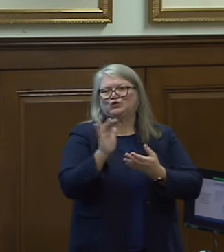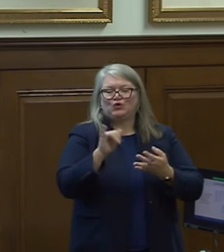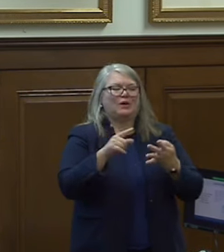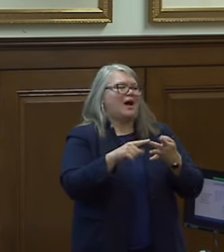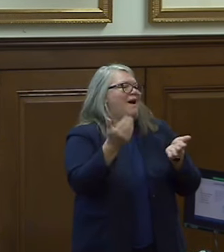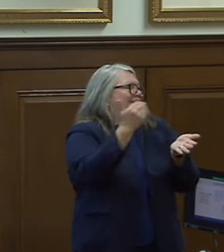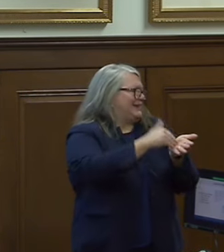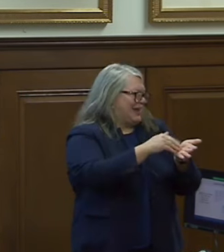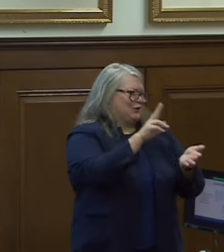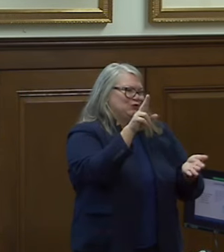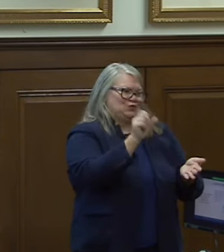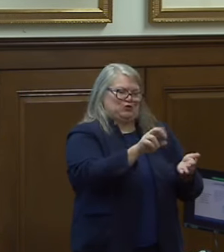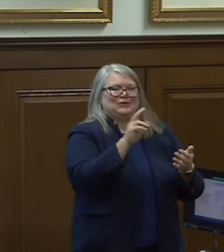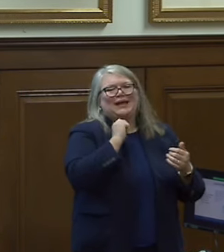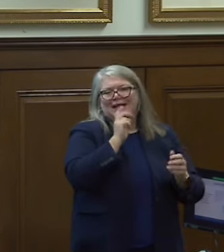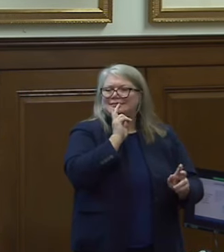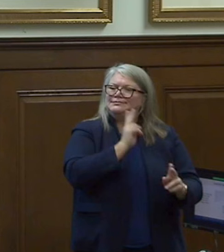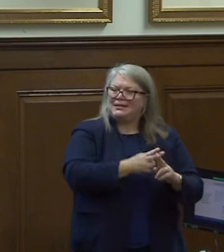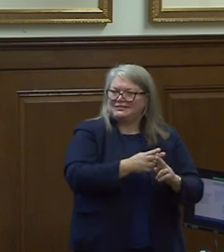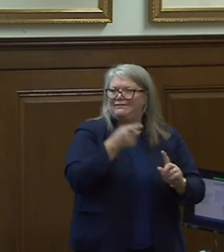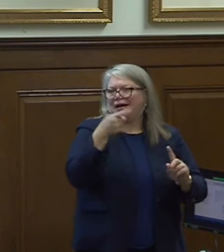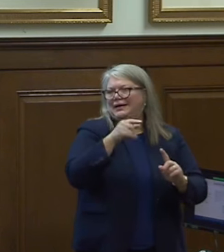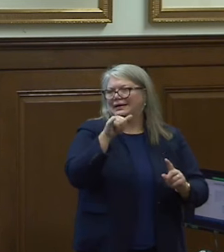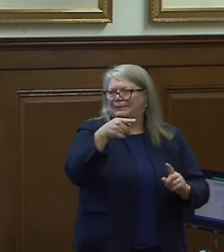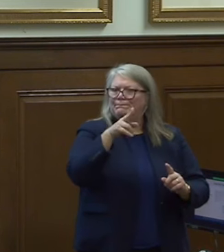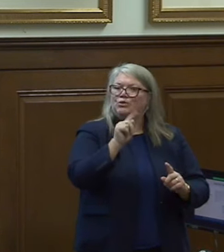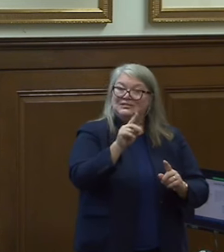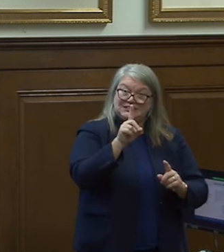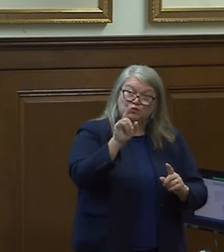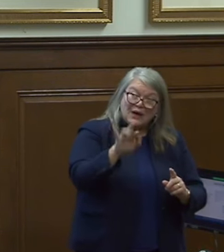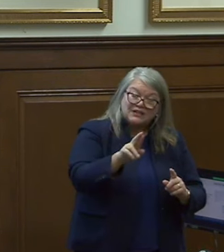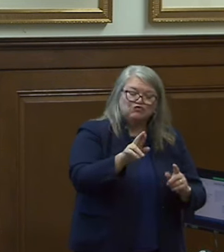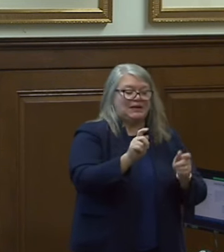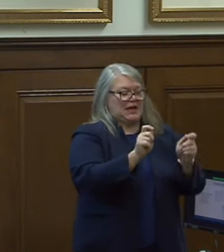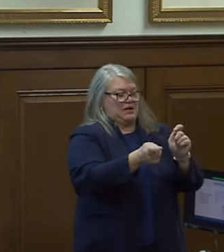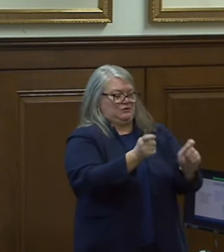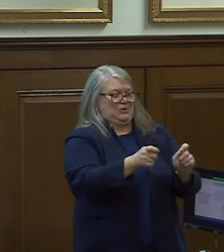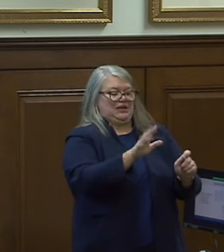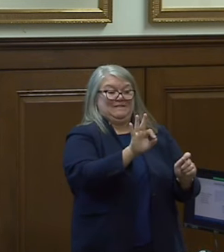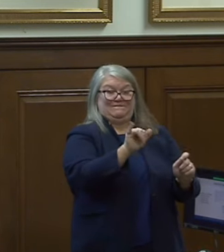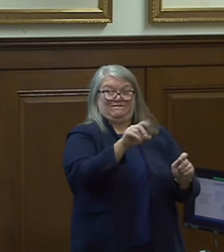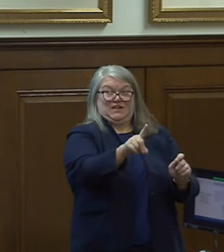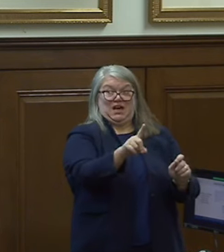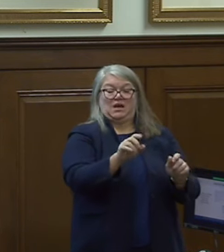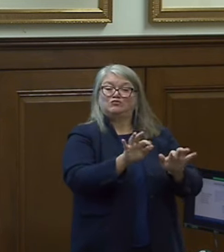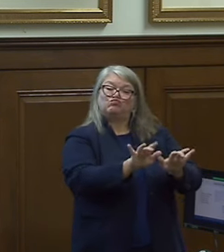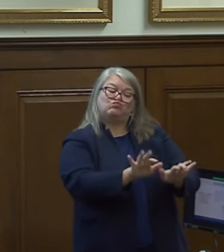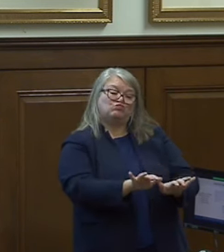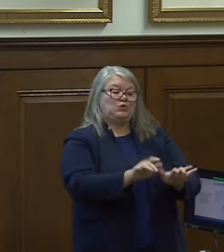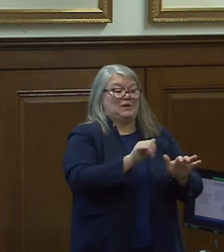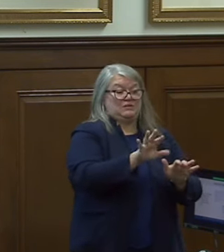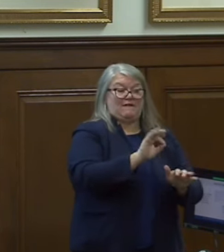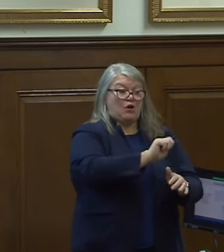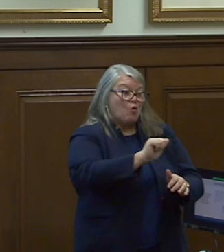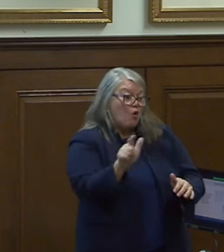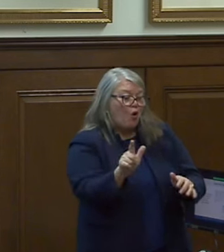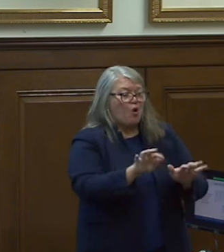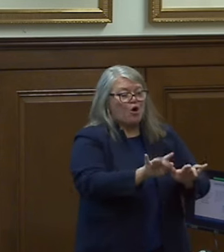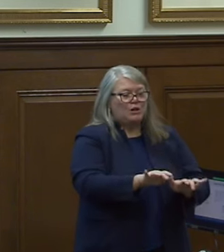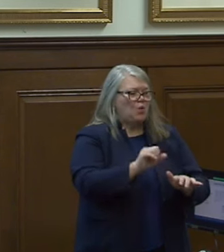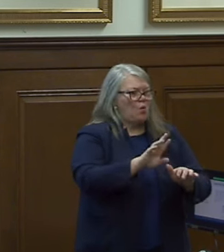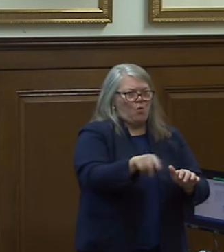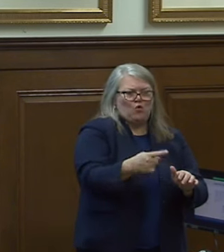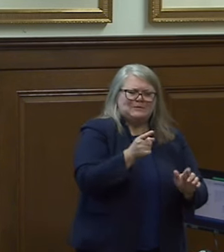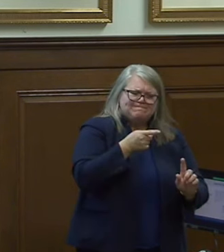users can specify an input directory configure the find mode if they would like to find all of these or if they're